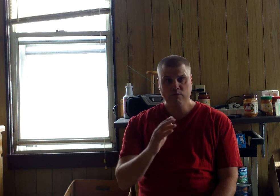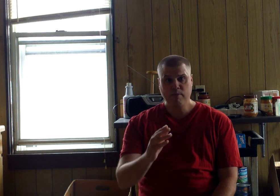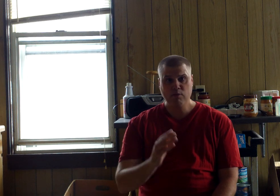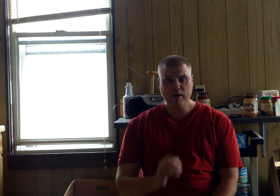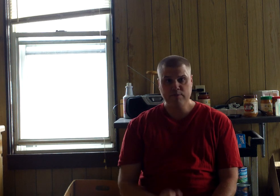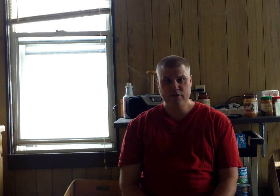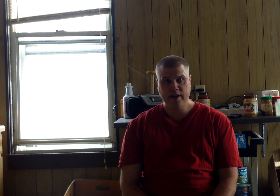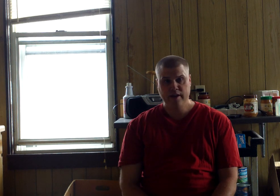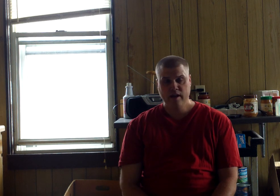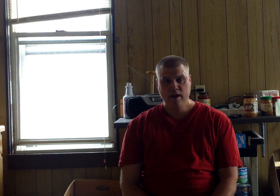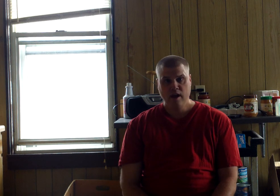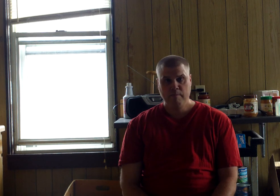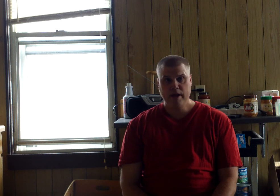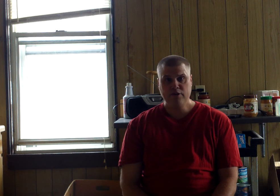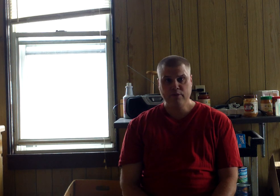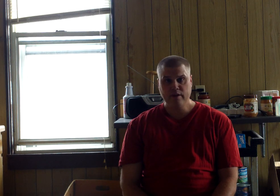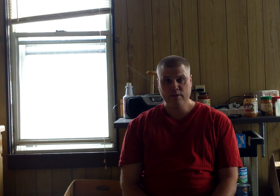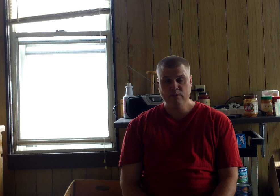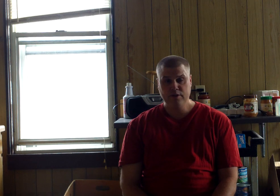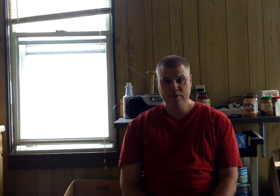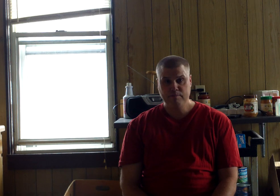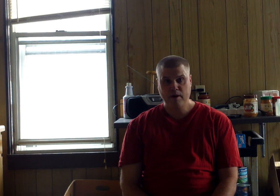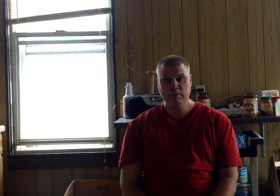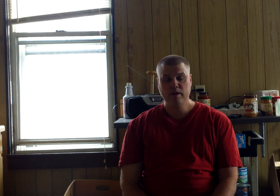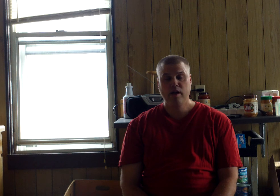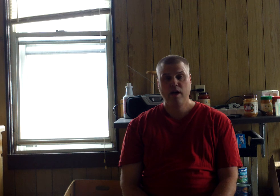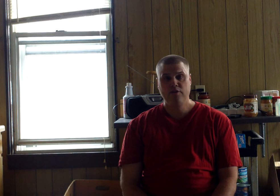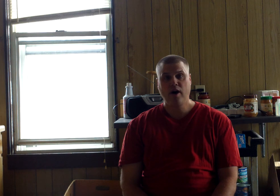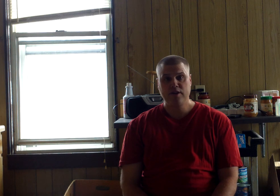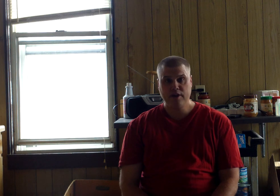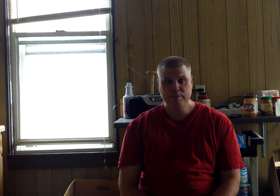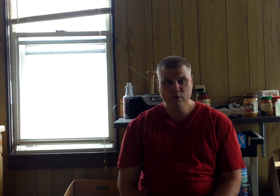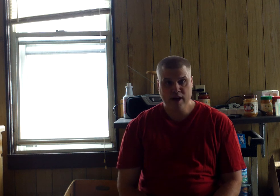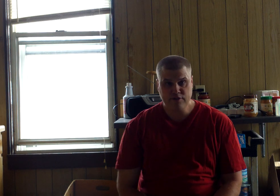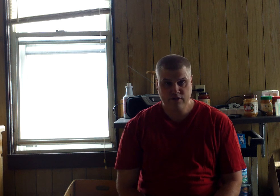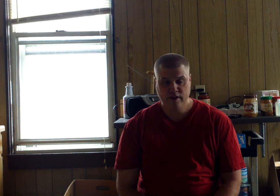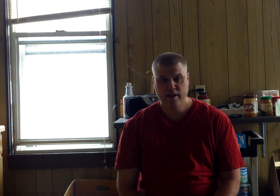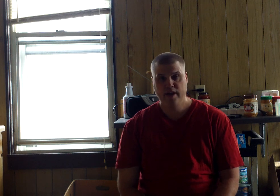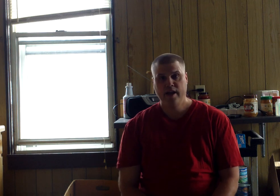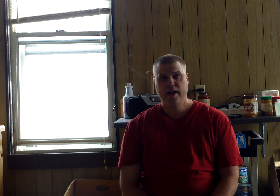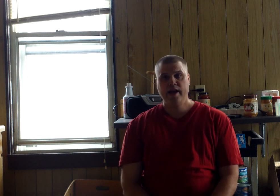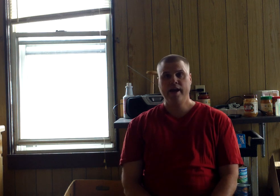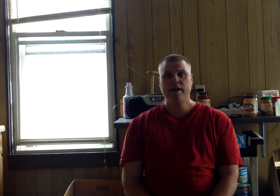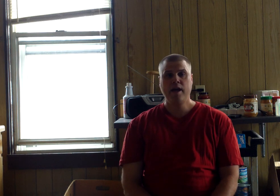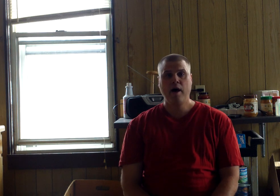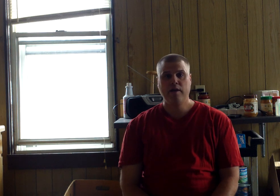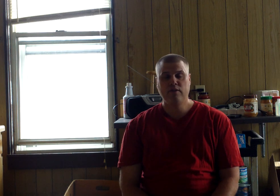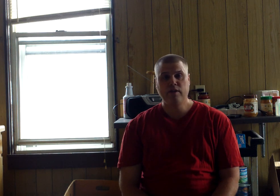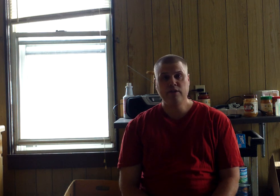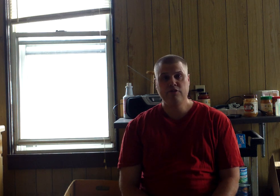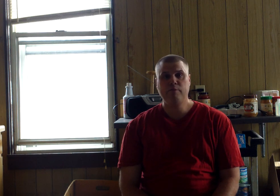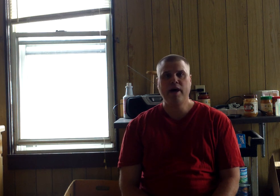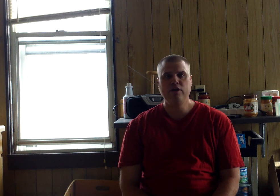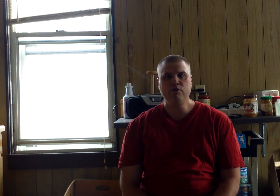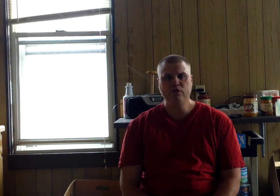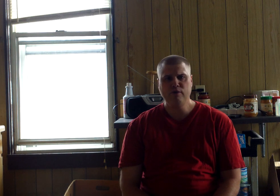with my website, PatriotOfTheRepublic.ws, and the links to my YouTube